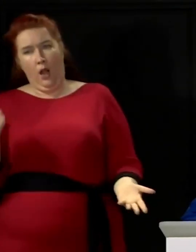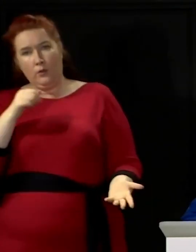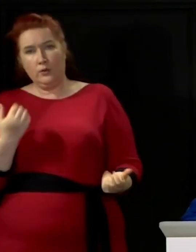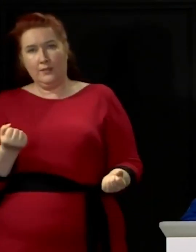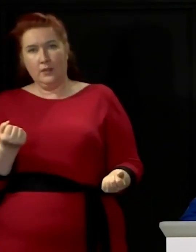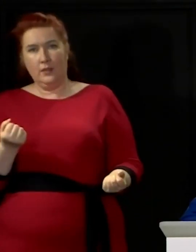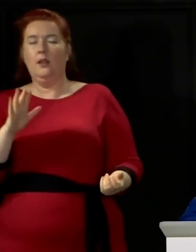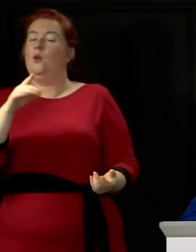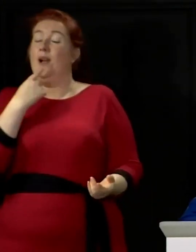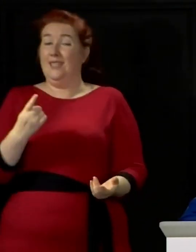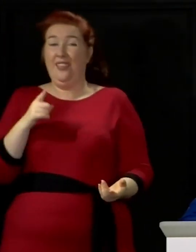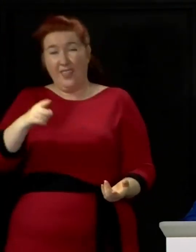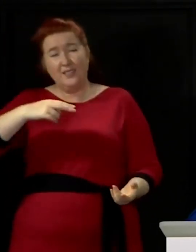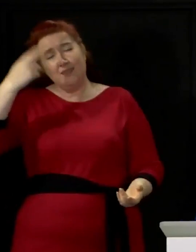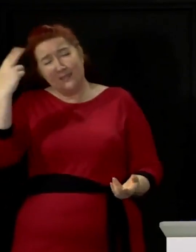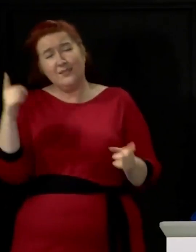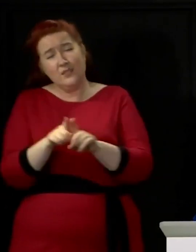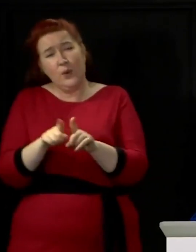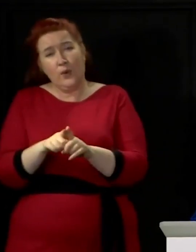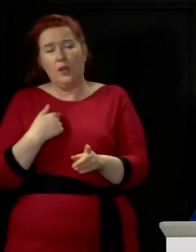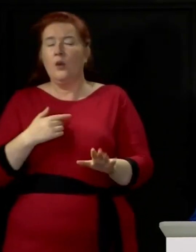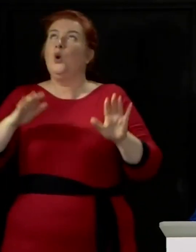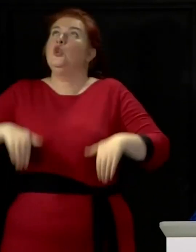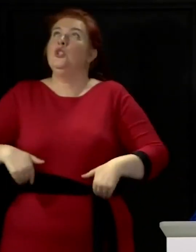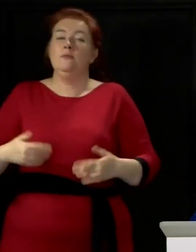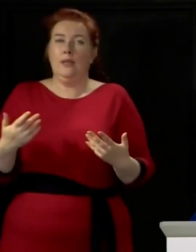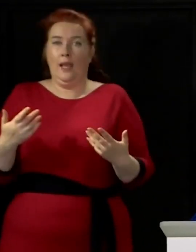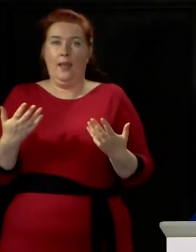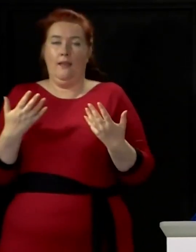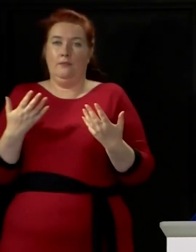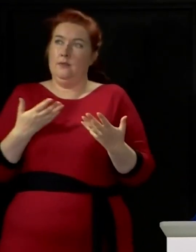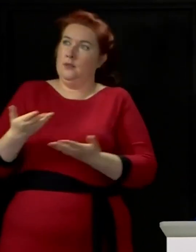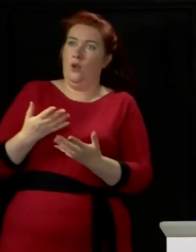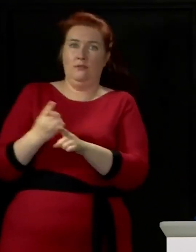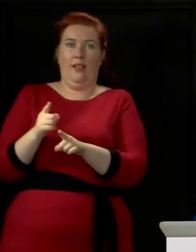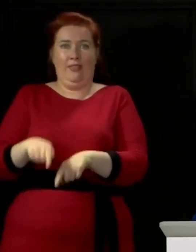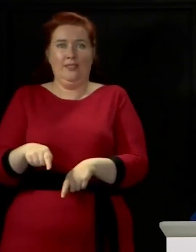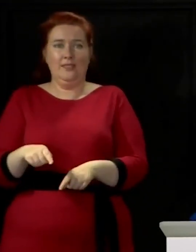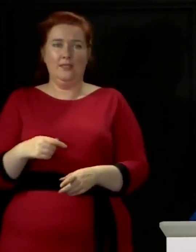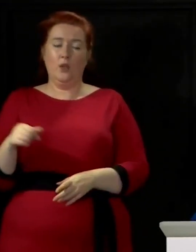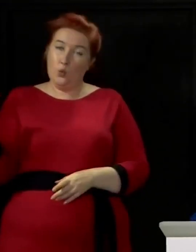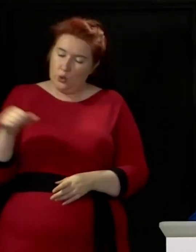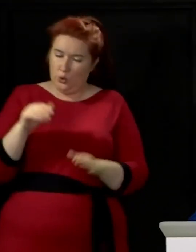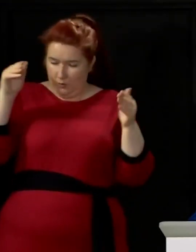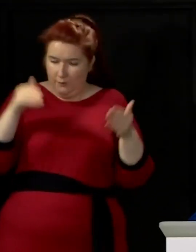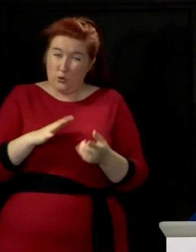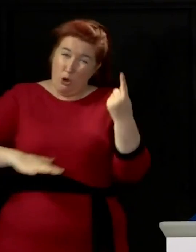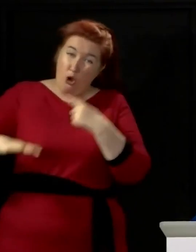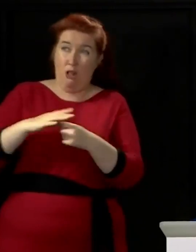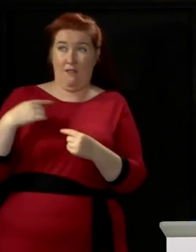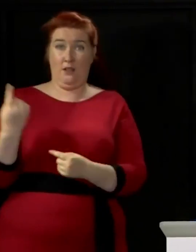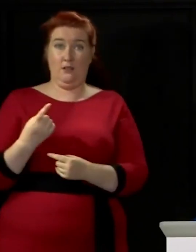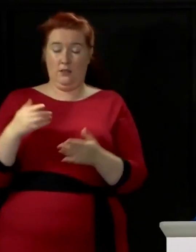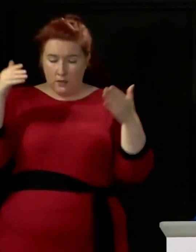see what I've just said there. It's absurd too, which is why we shouldn't be having these discussions. We should be focusing, all of us,